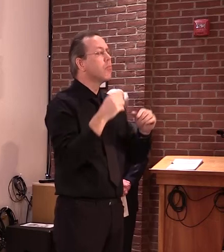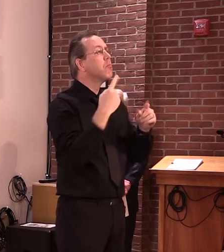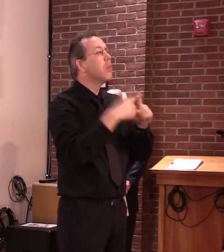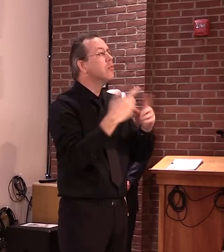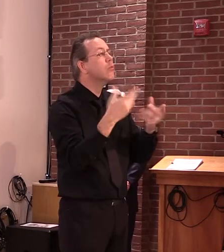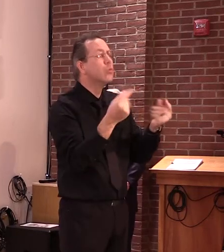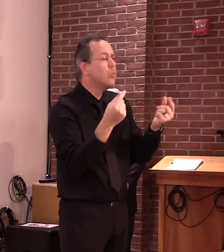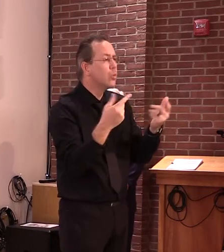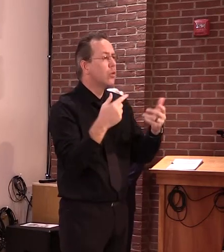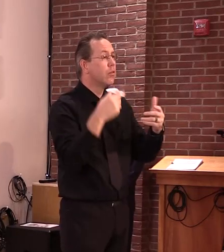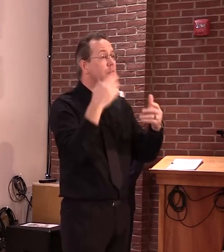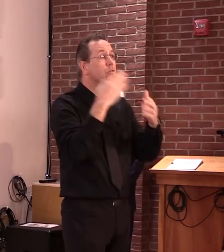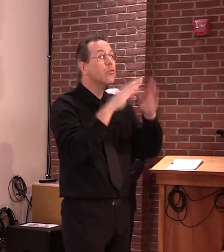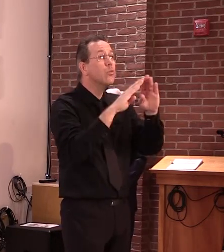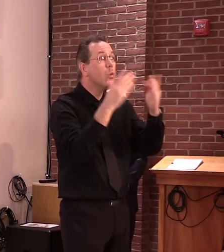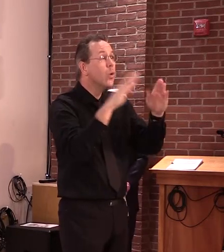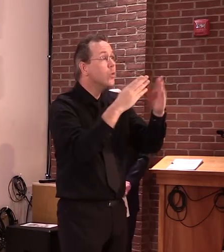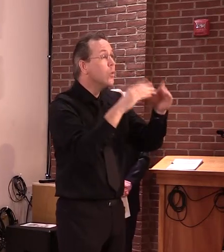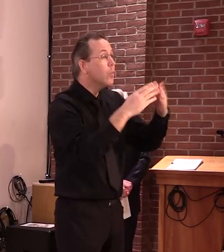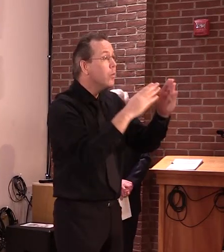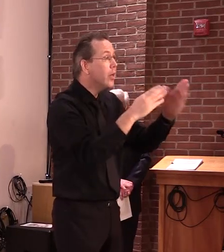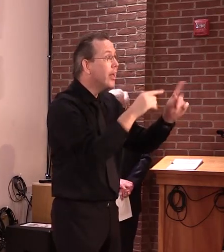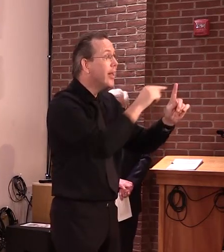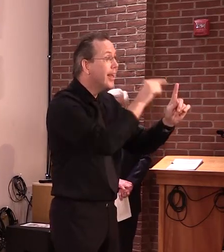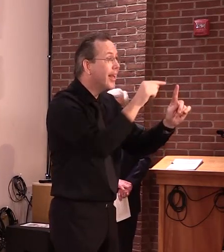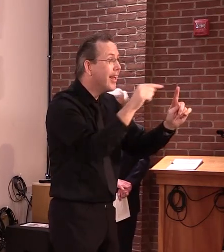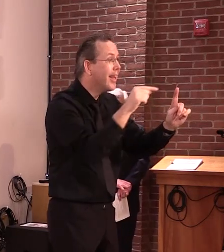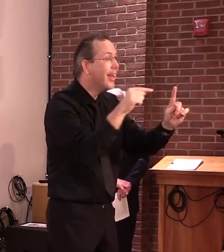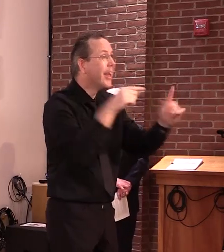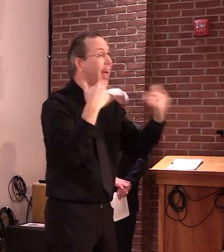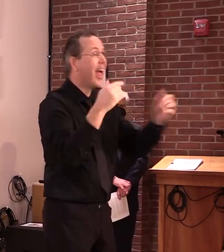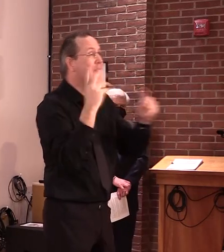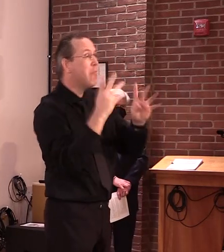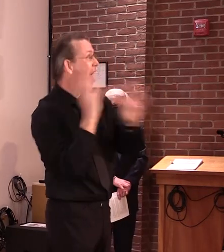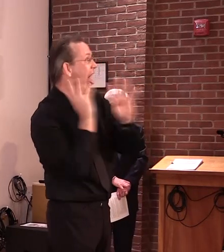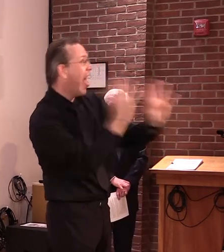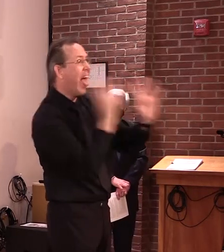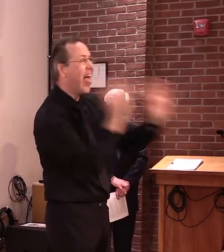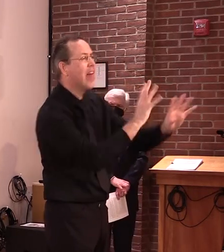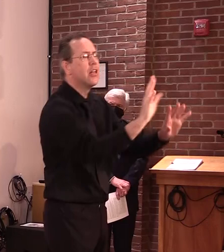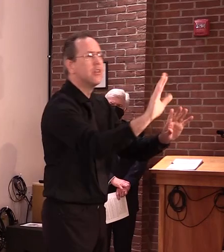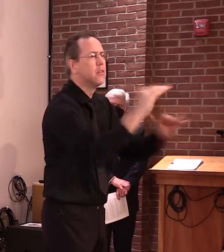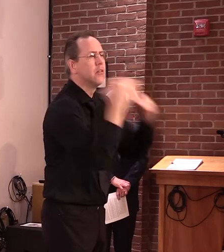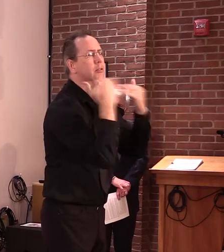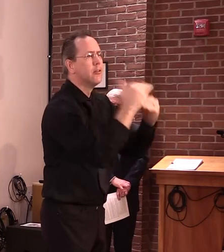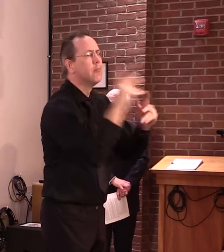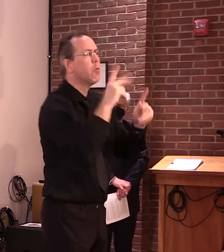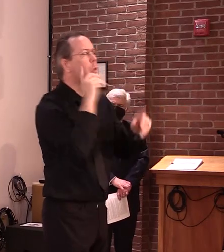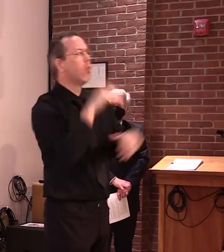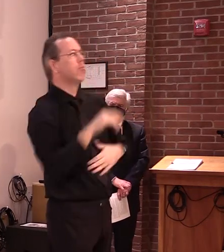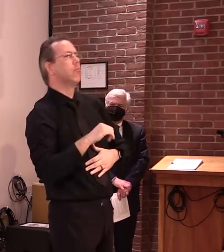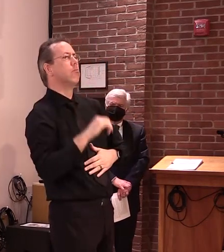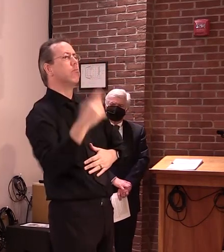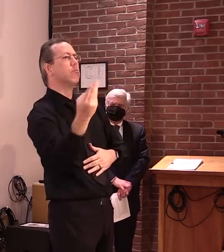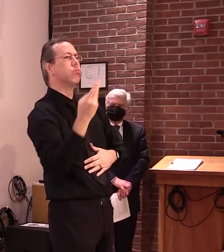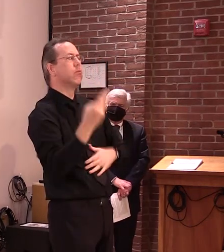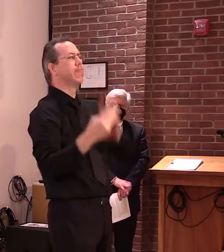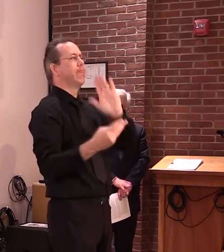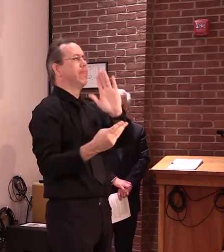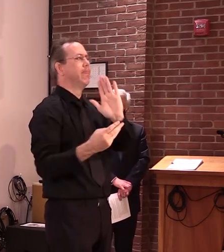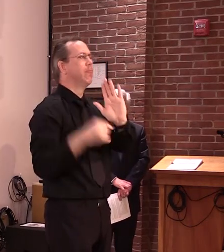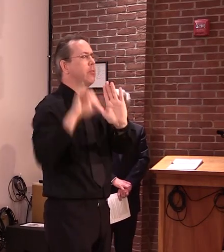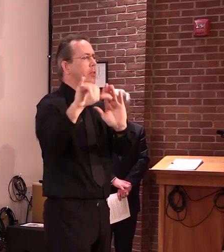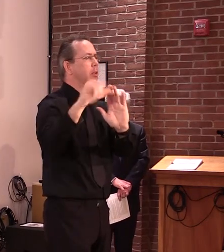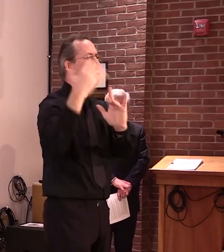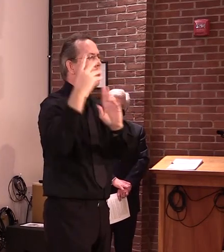there will also be an occupancy limit, meaning no more than 25 percent of their maximum legal